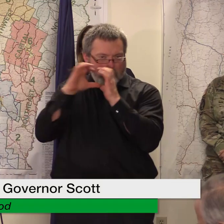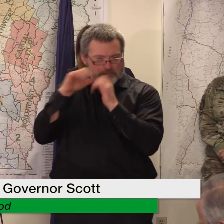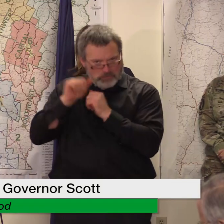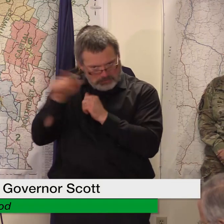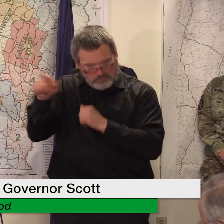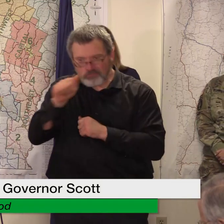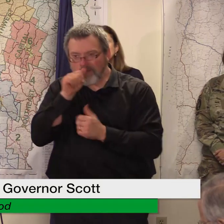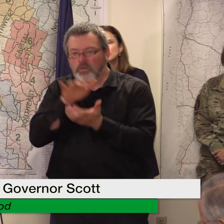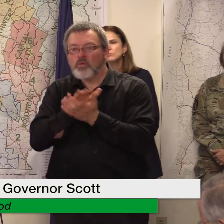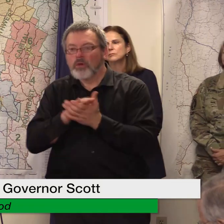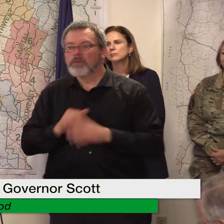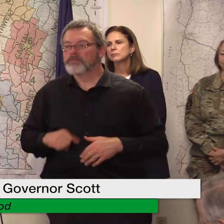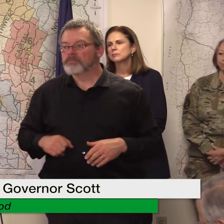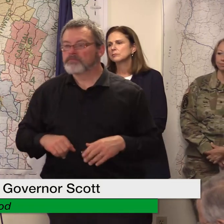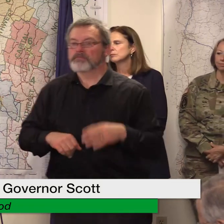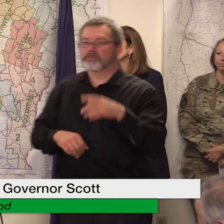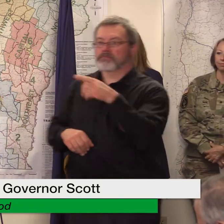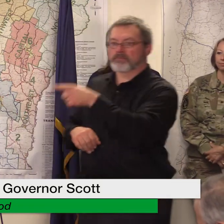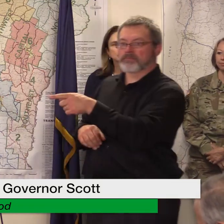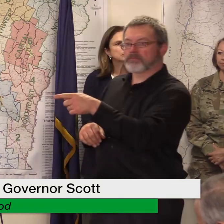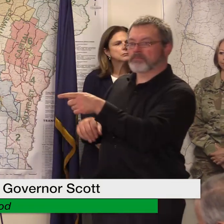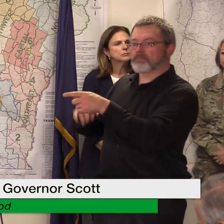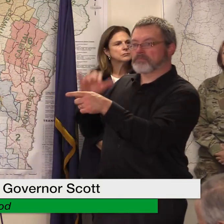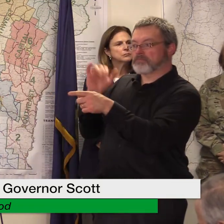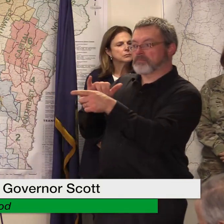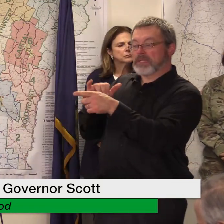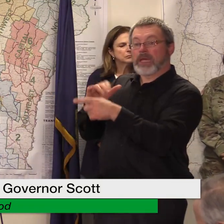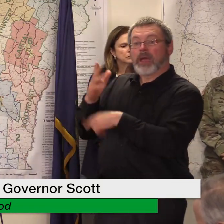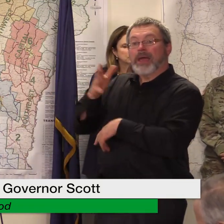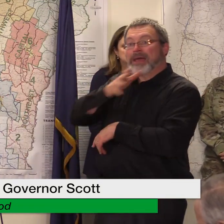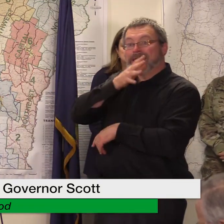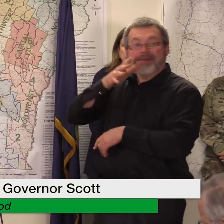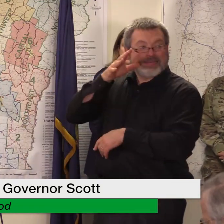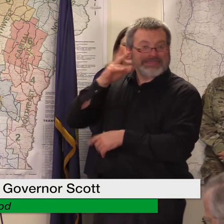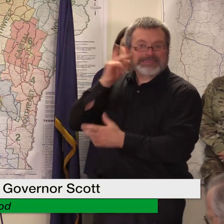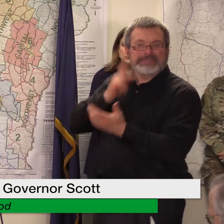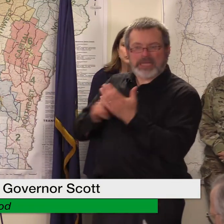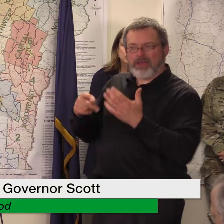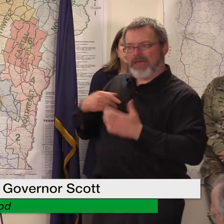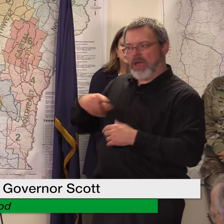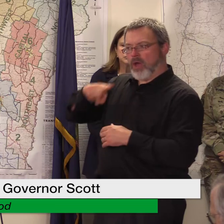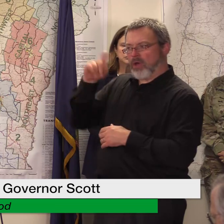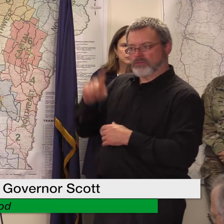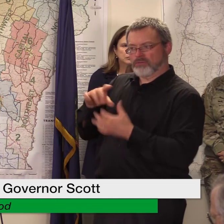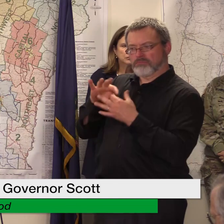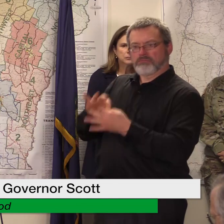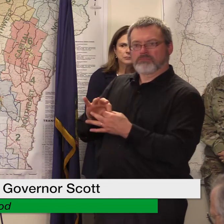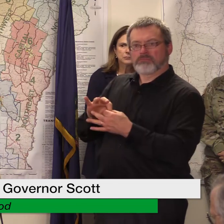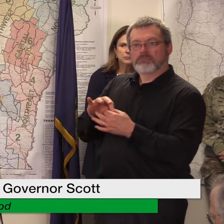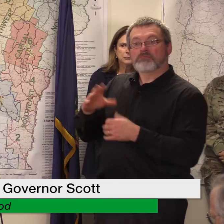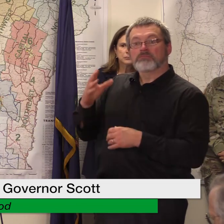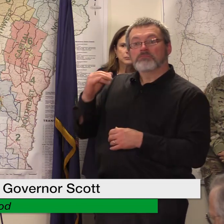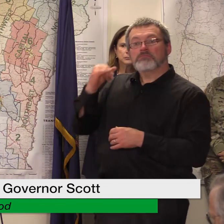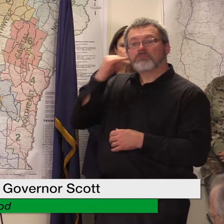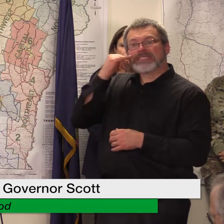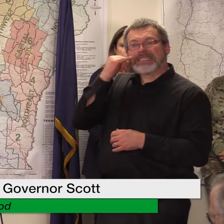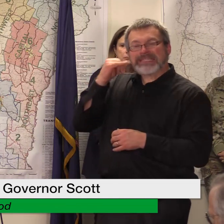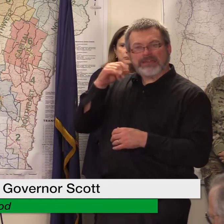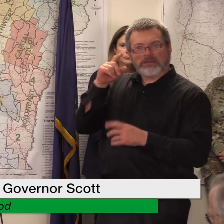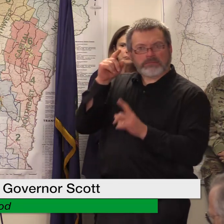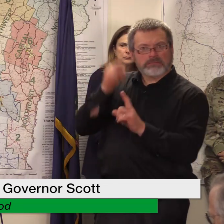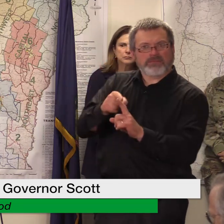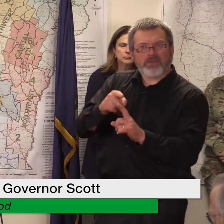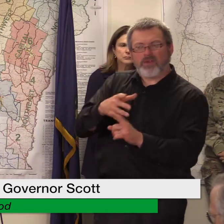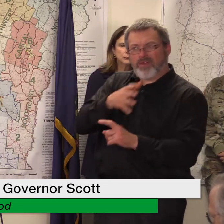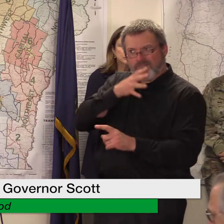i have a question for secretary i'm wondering if there's like uh ancillary problems that weren't affected by the